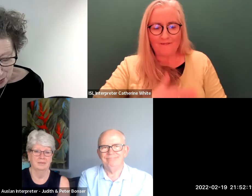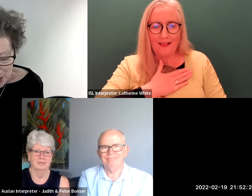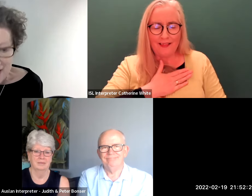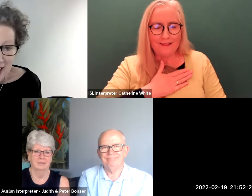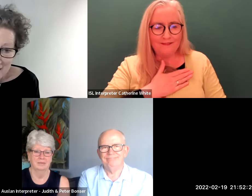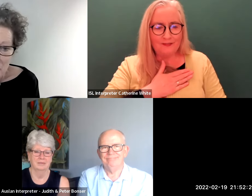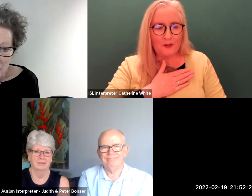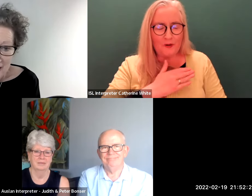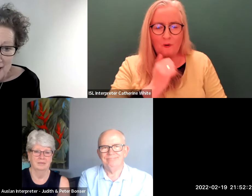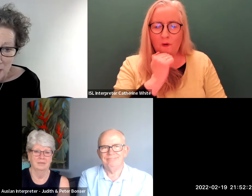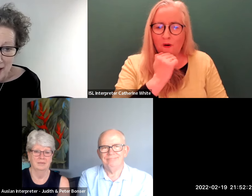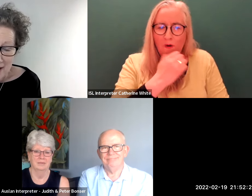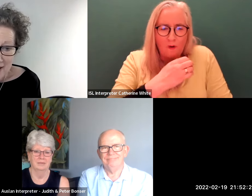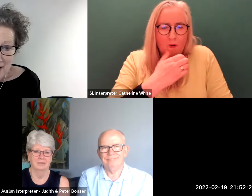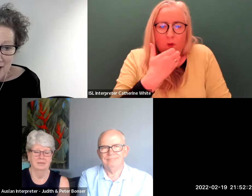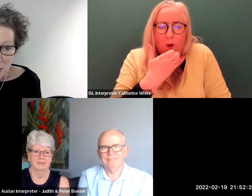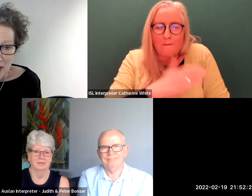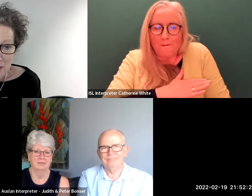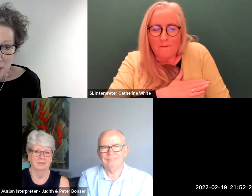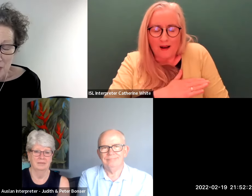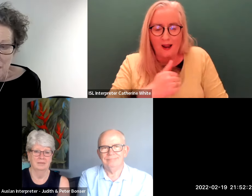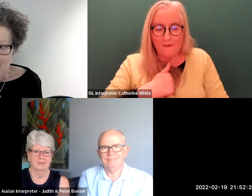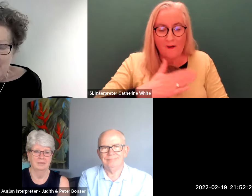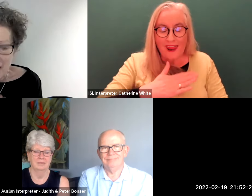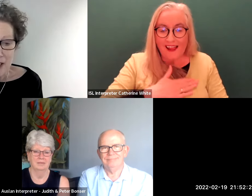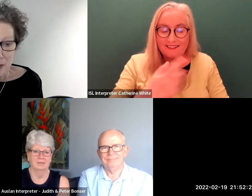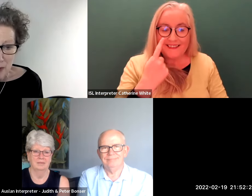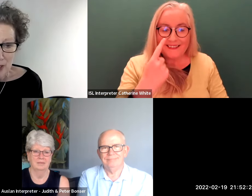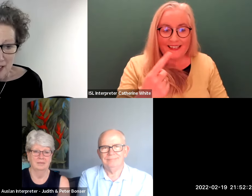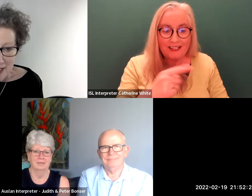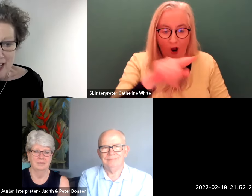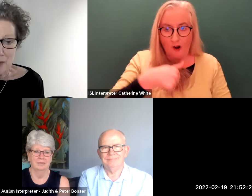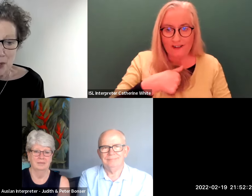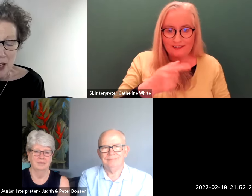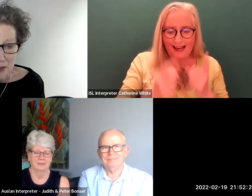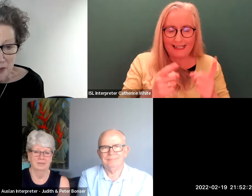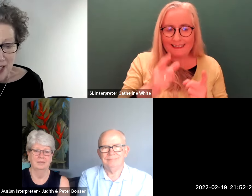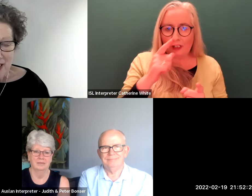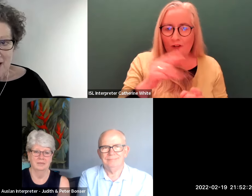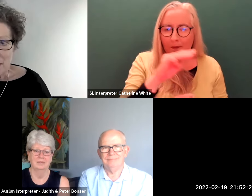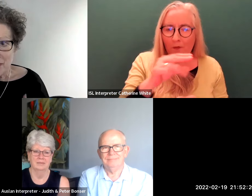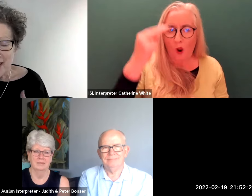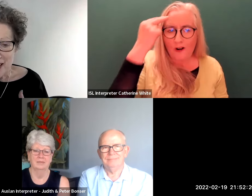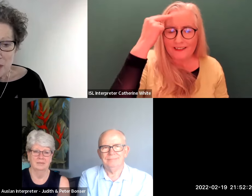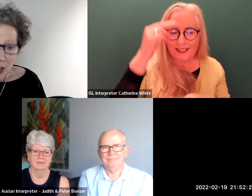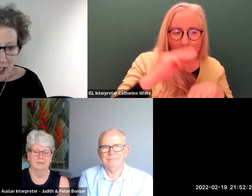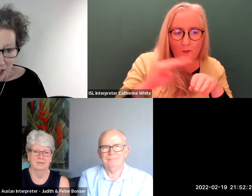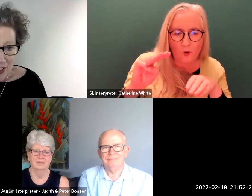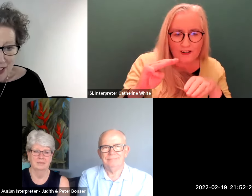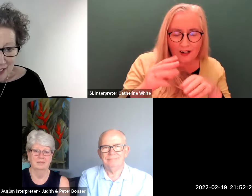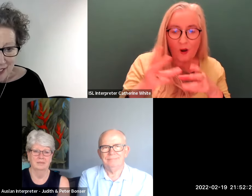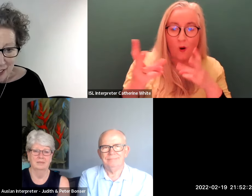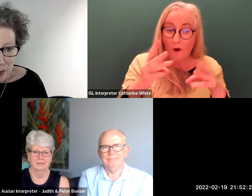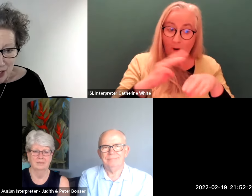want us to get to that place where we is hearing people understand more and work